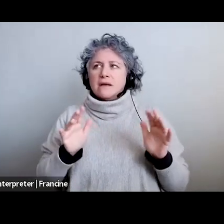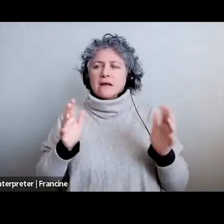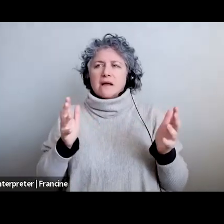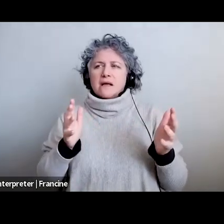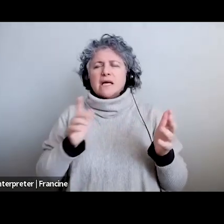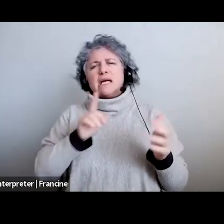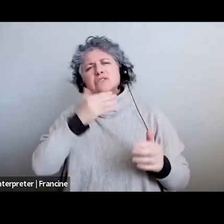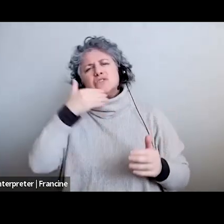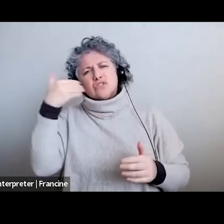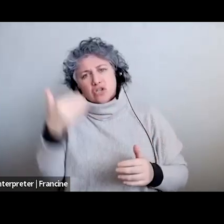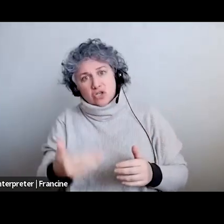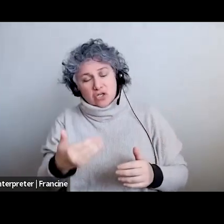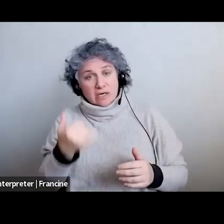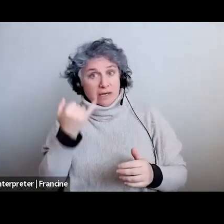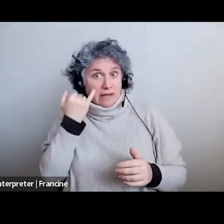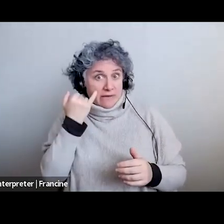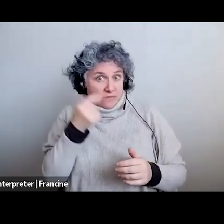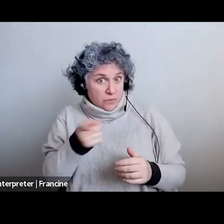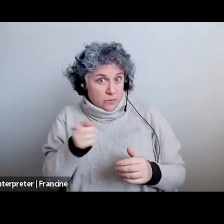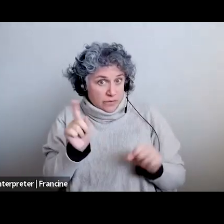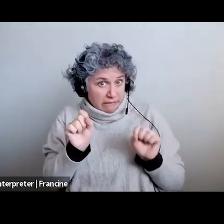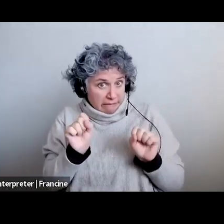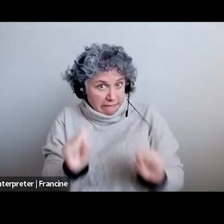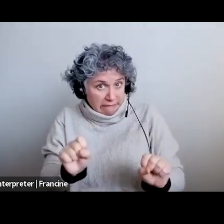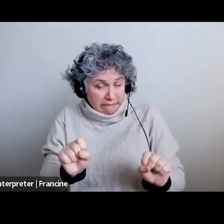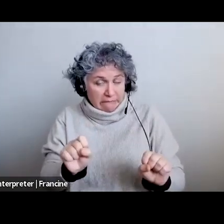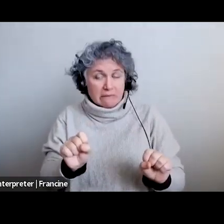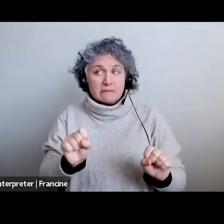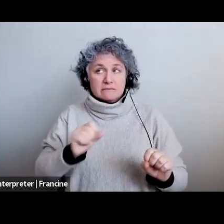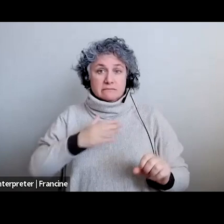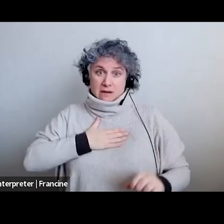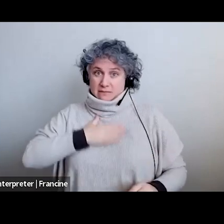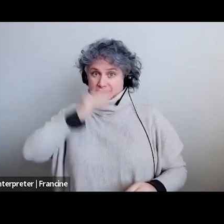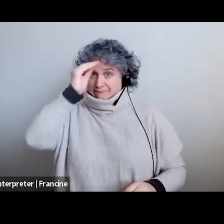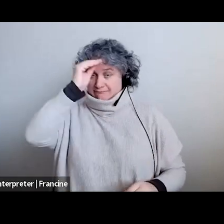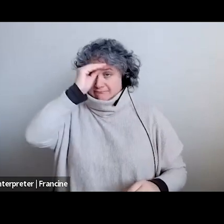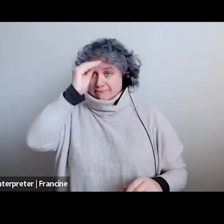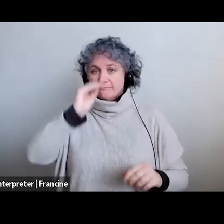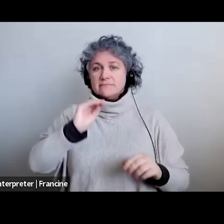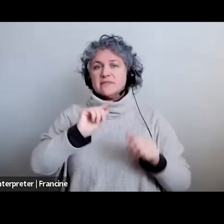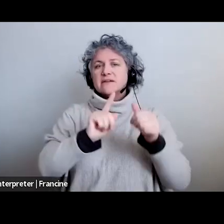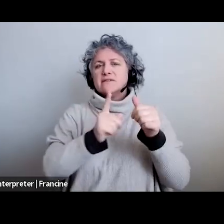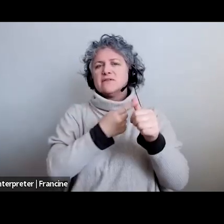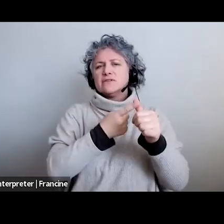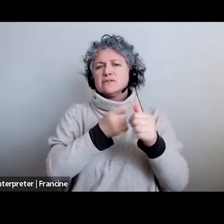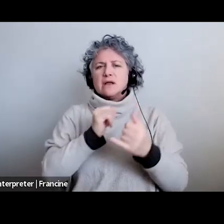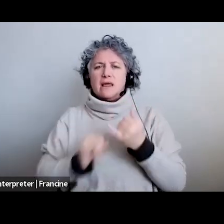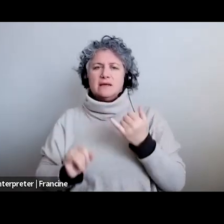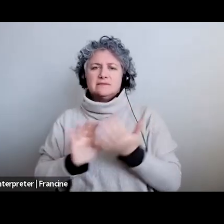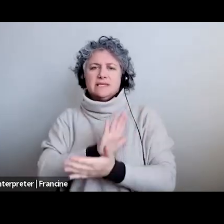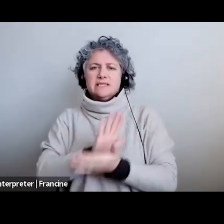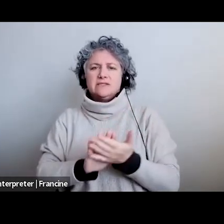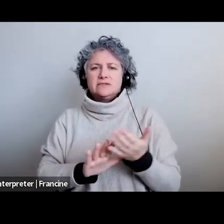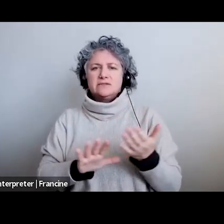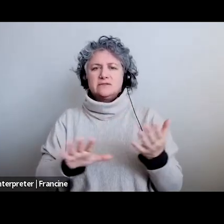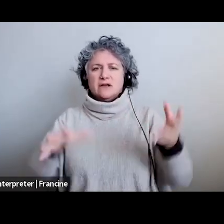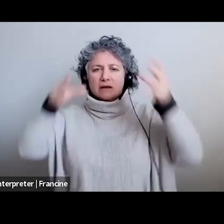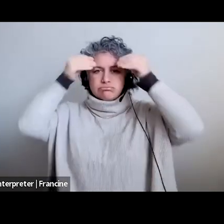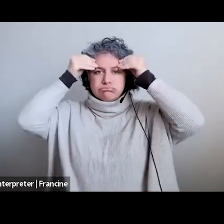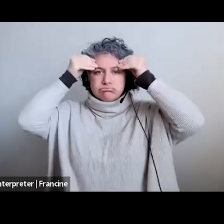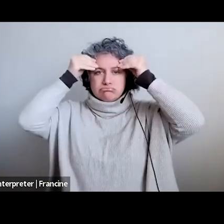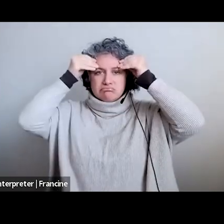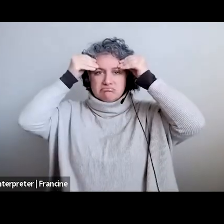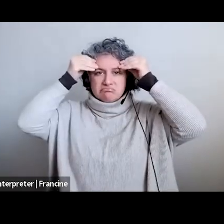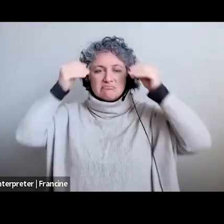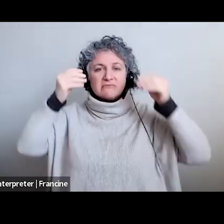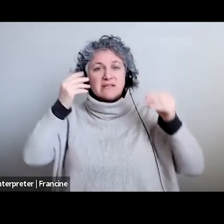good if you can personally to try to at least learn the first and the last page and i hope that if you have a